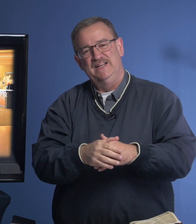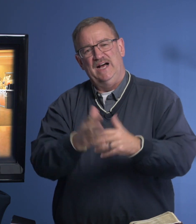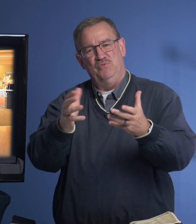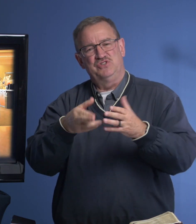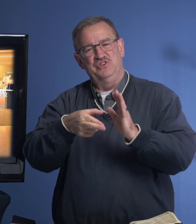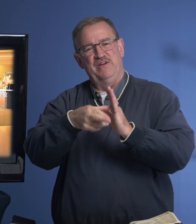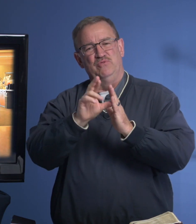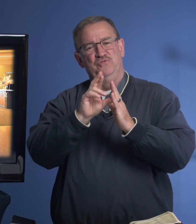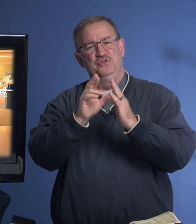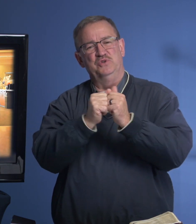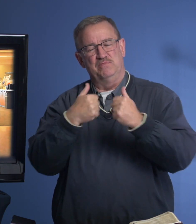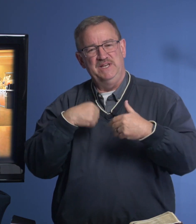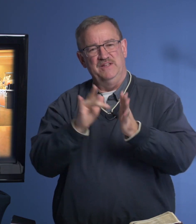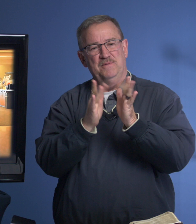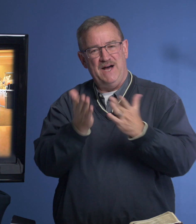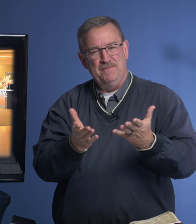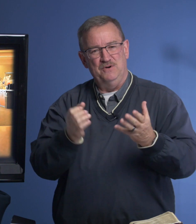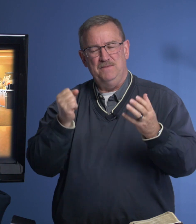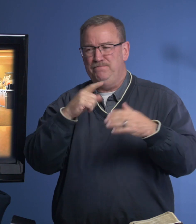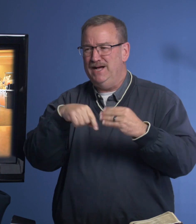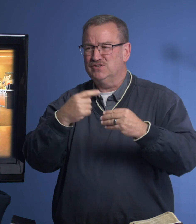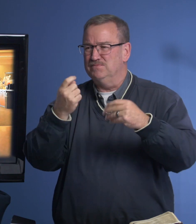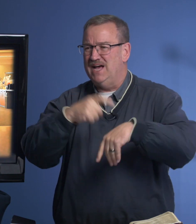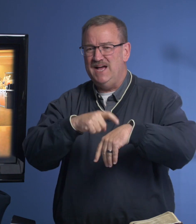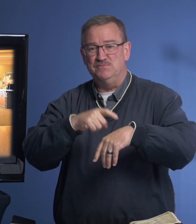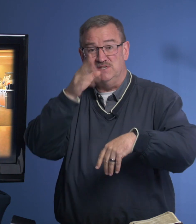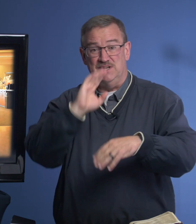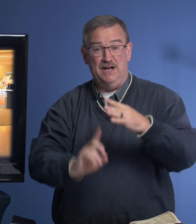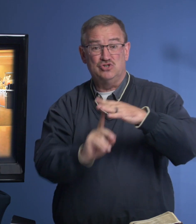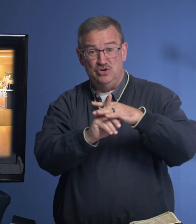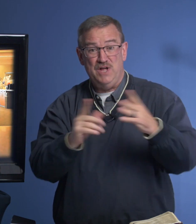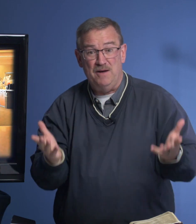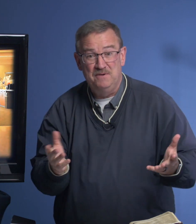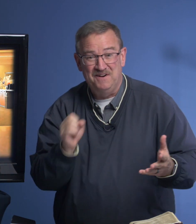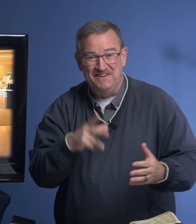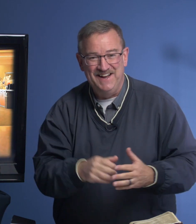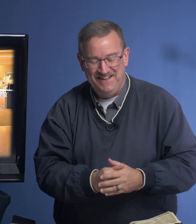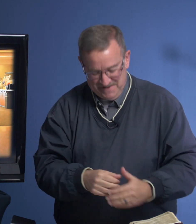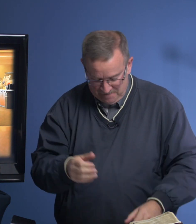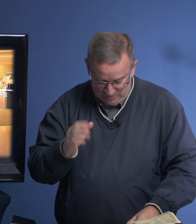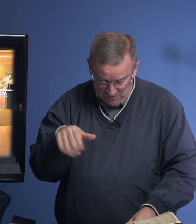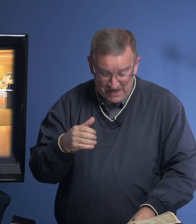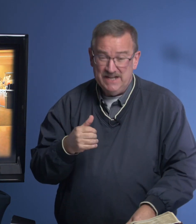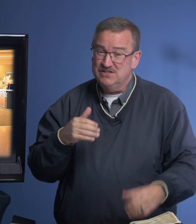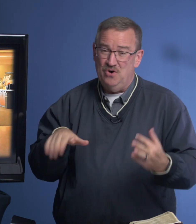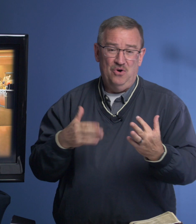I want you to have a review with me in the Bible about some times that God showed up, all right? By the way, it's all